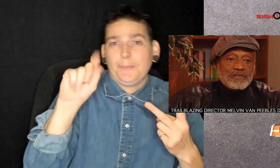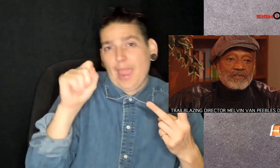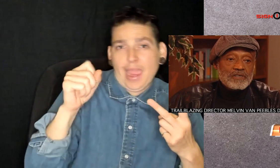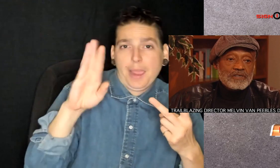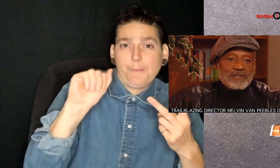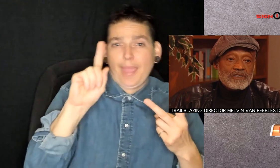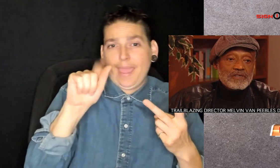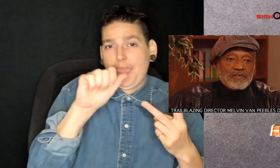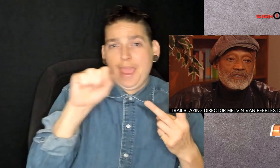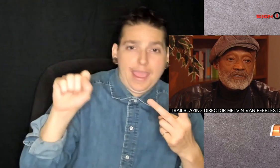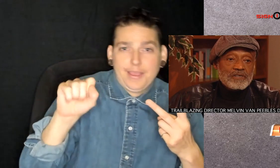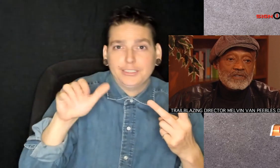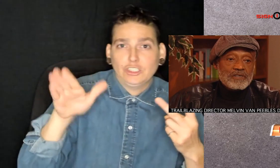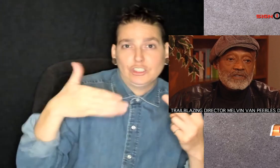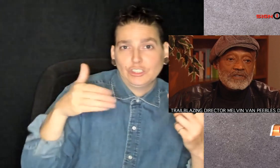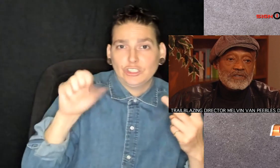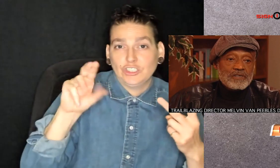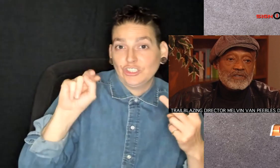Sweetback's Bad Ass Song.